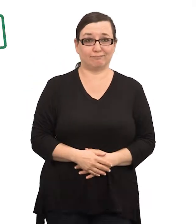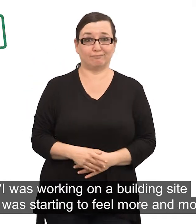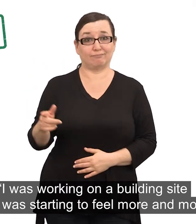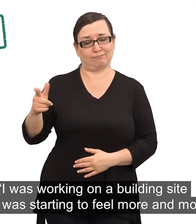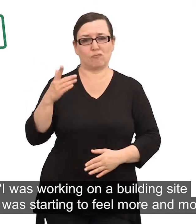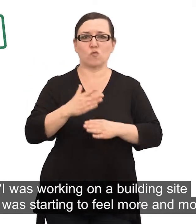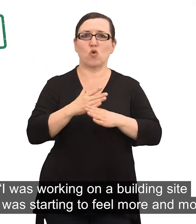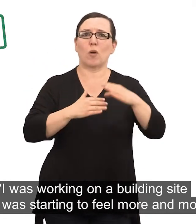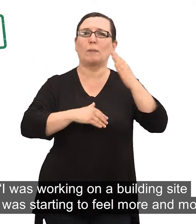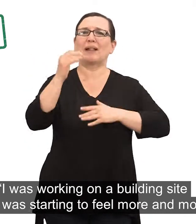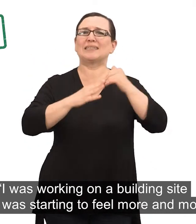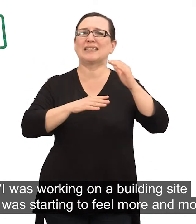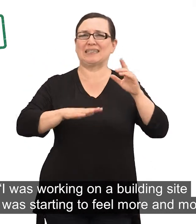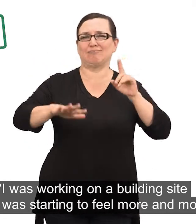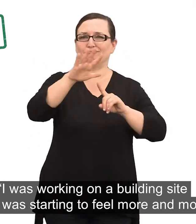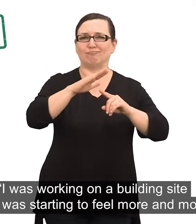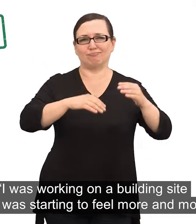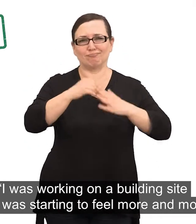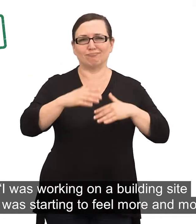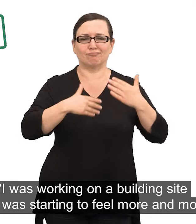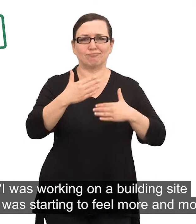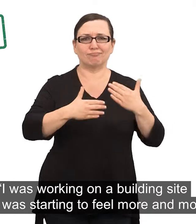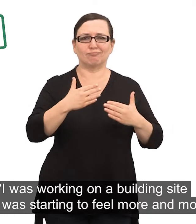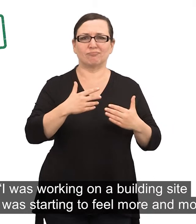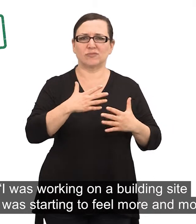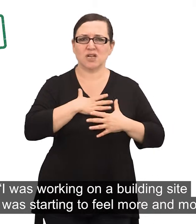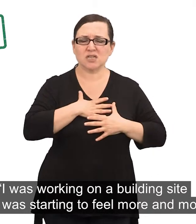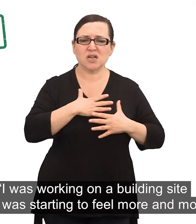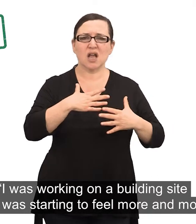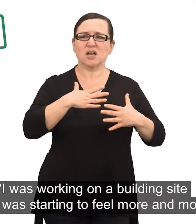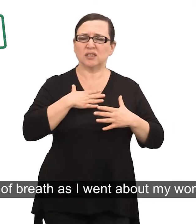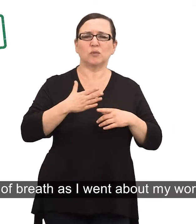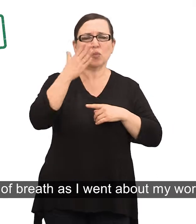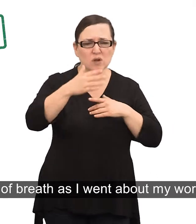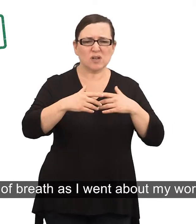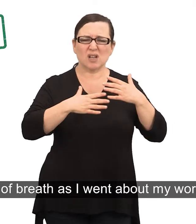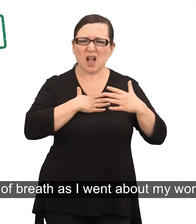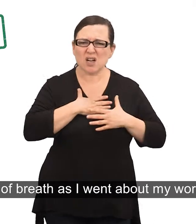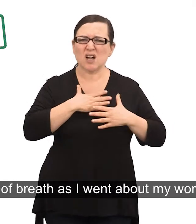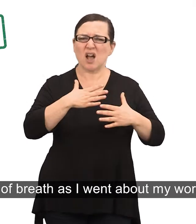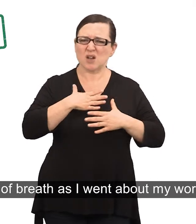I was working on a building site and I was starting to feel more and more out of breath as I went about my work.